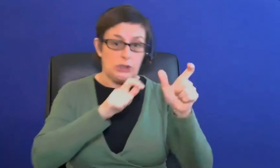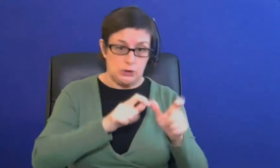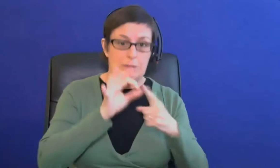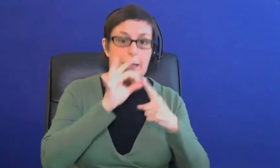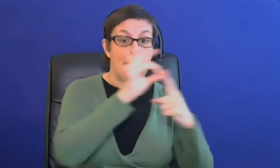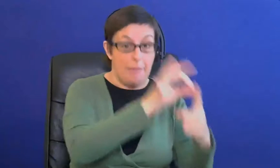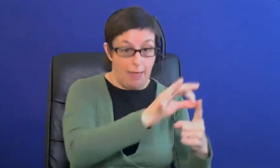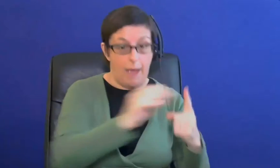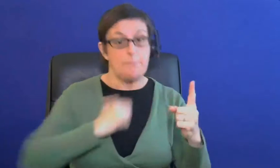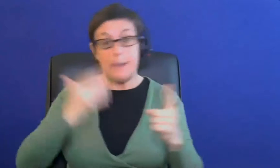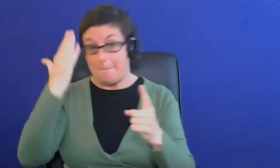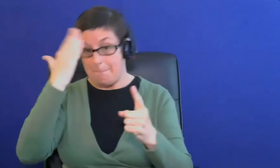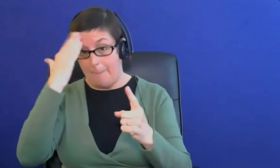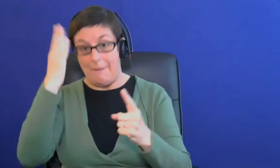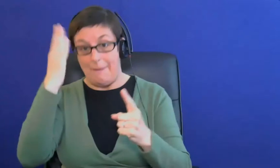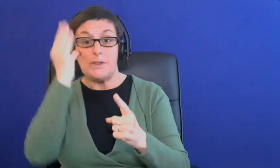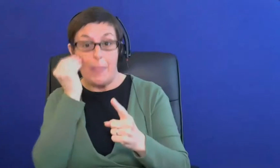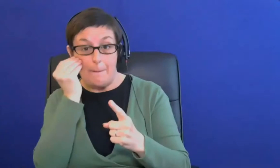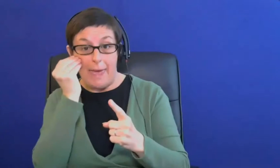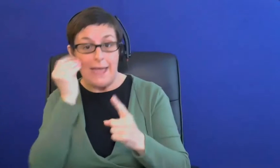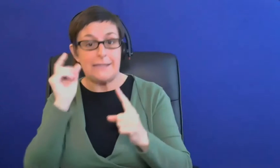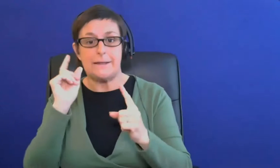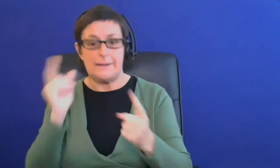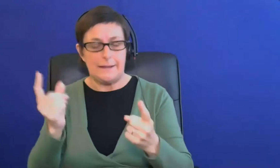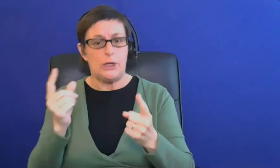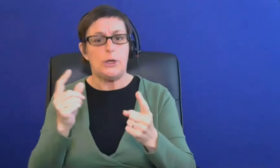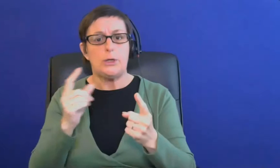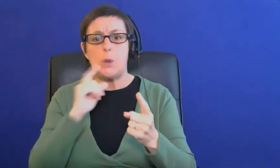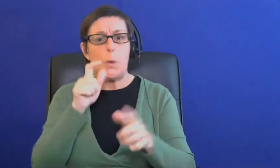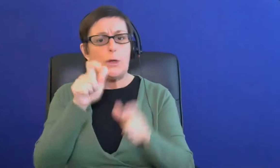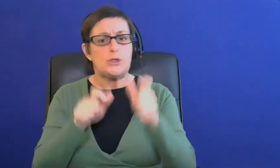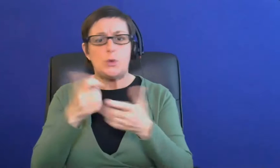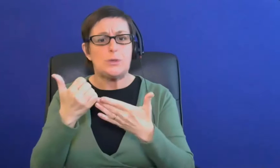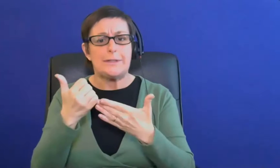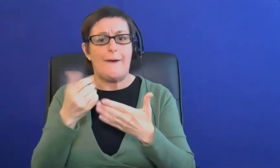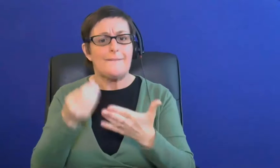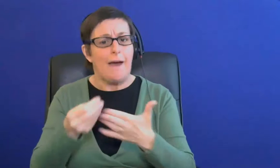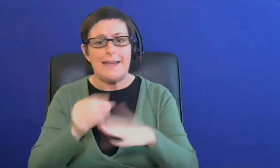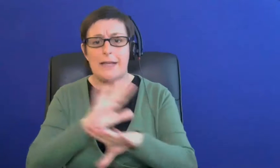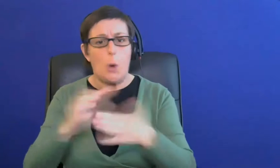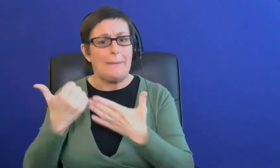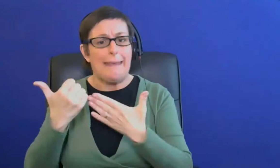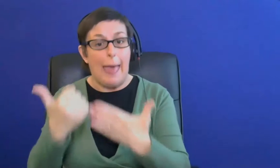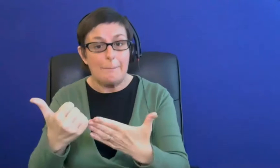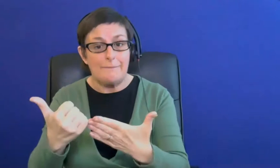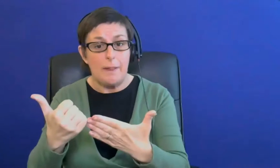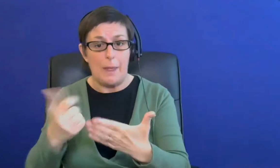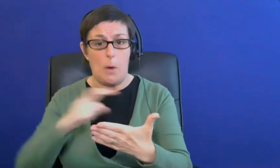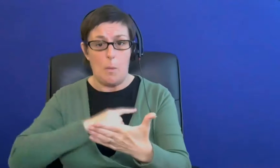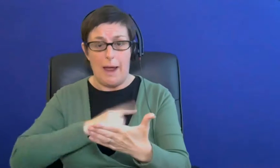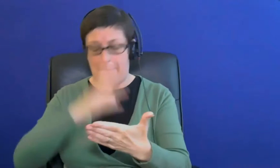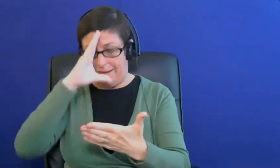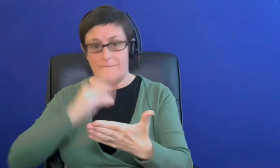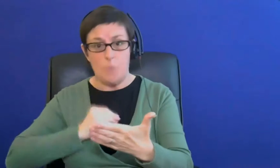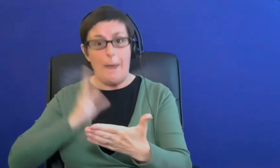impairment um a call to student finance has not been helpful and she's she's been told to fill in a print copy and there's no alternative